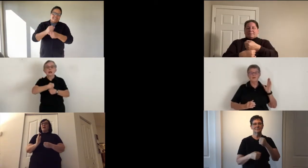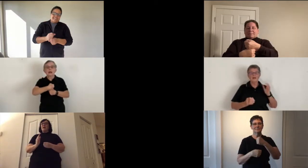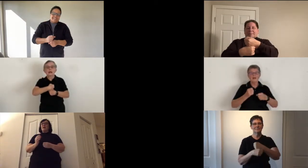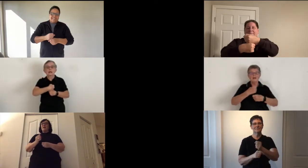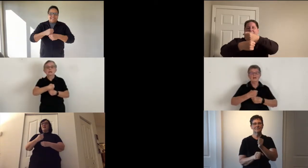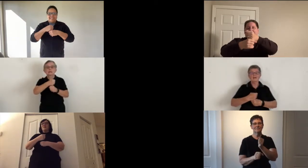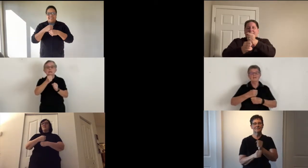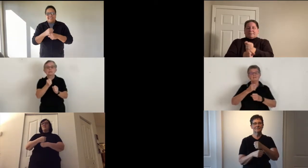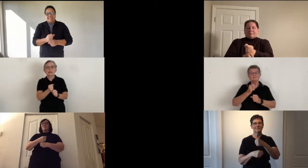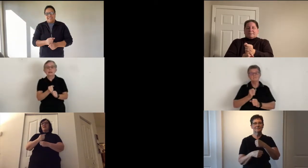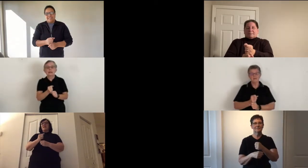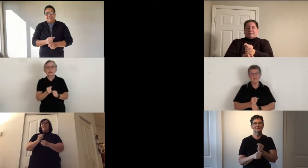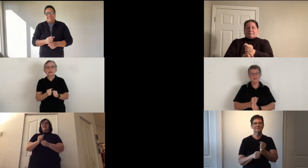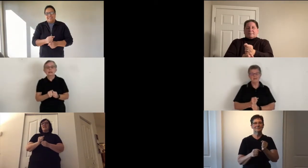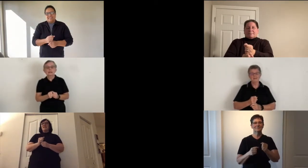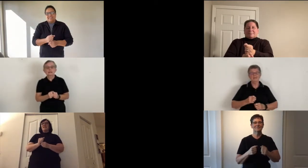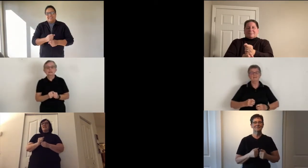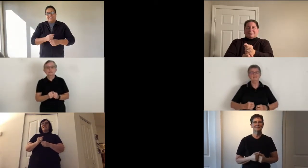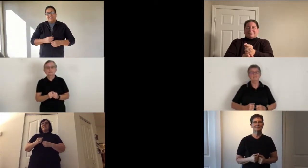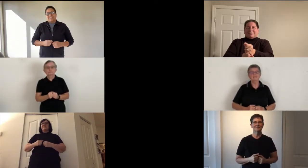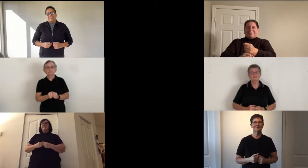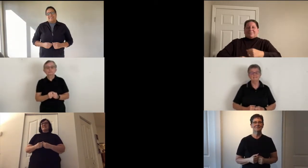has made.